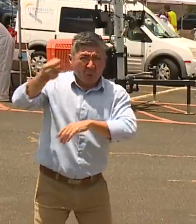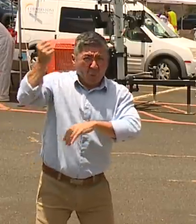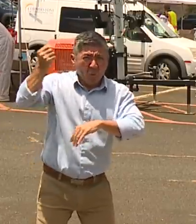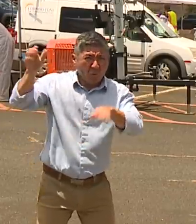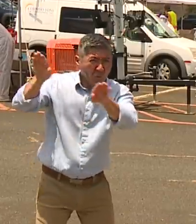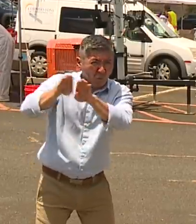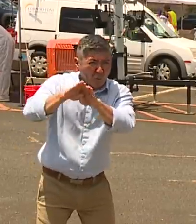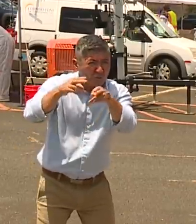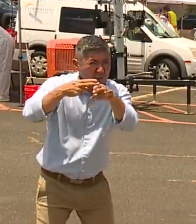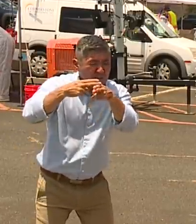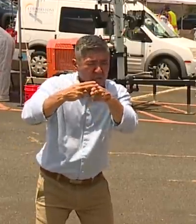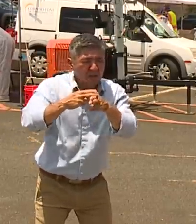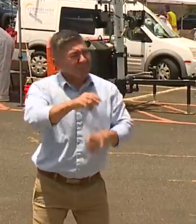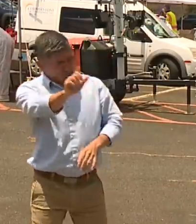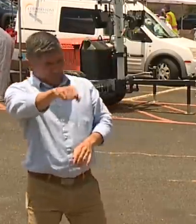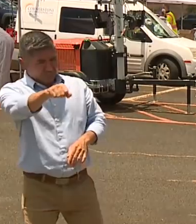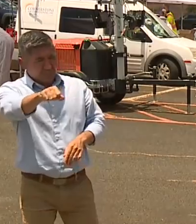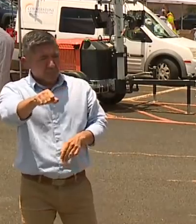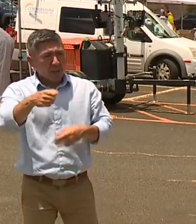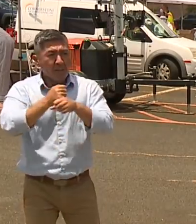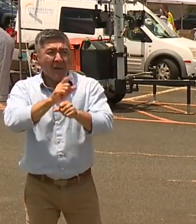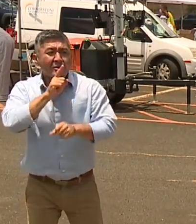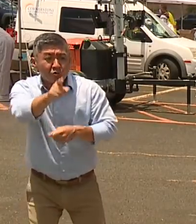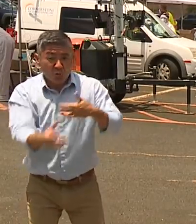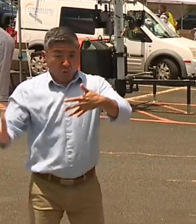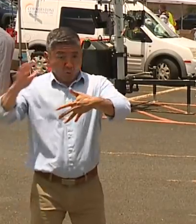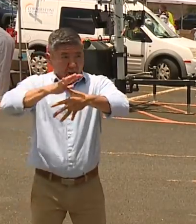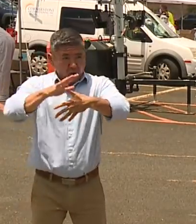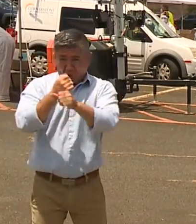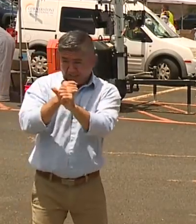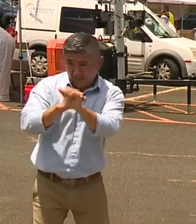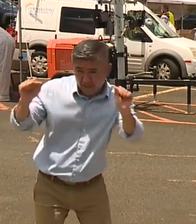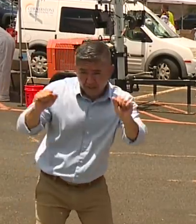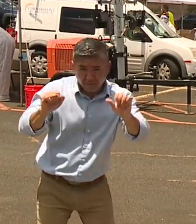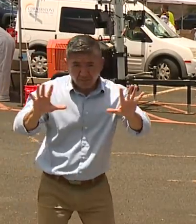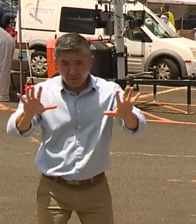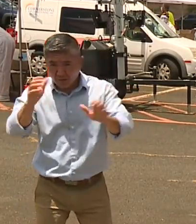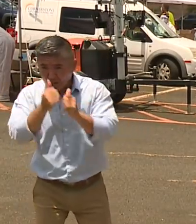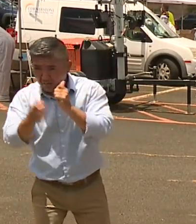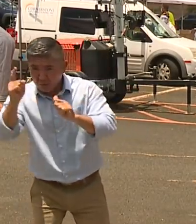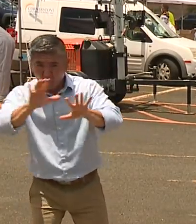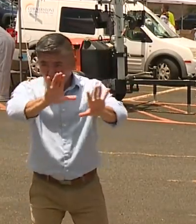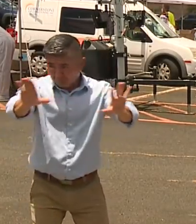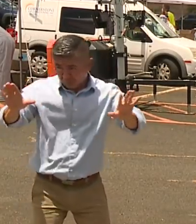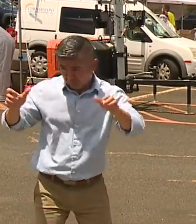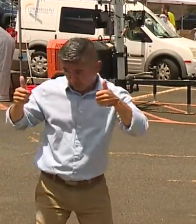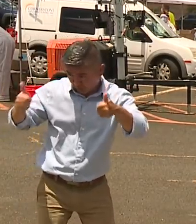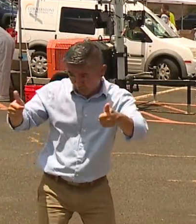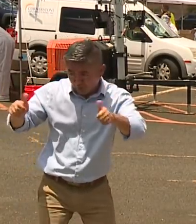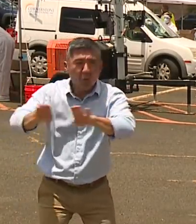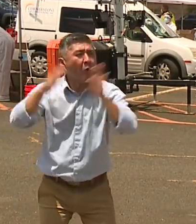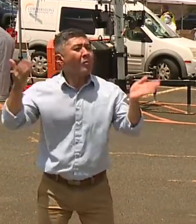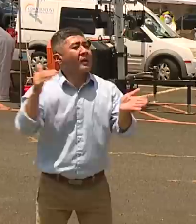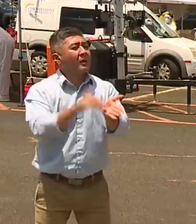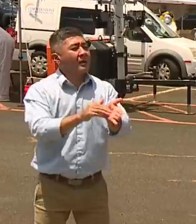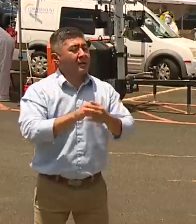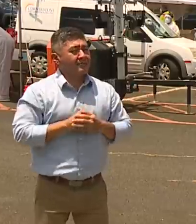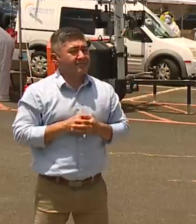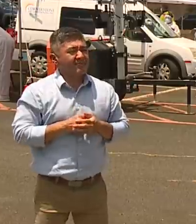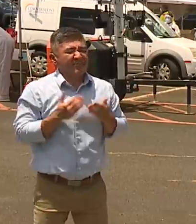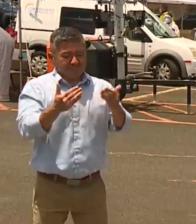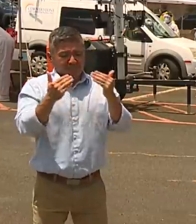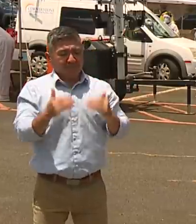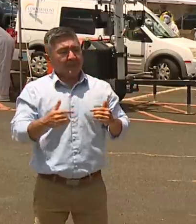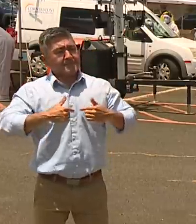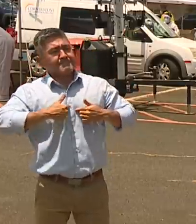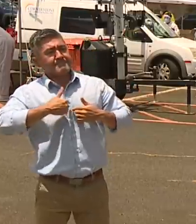that people's health and safety is protected as they come into the site. But it led me to the next thing, which is I called out to